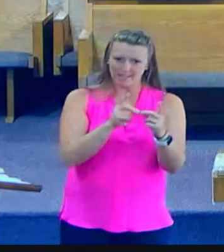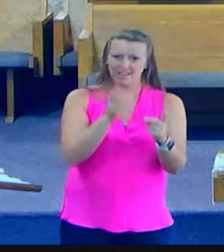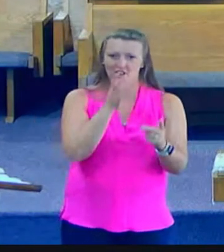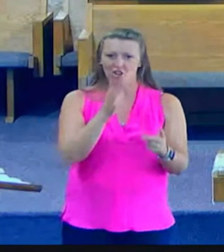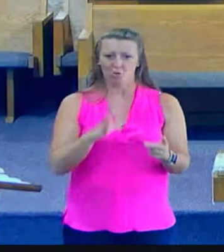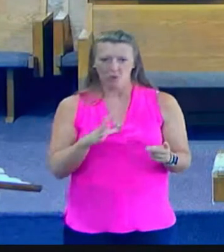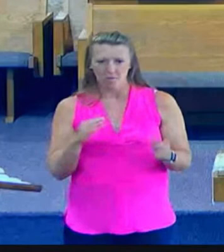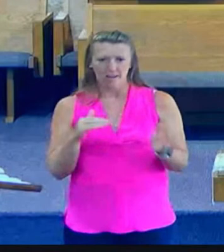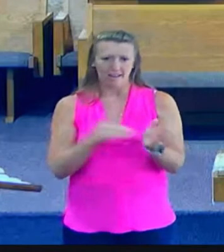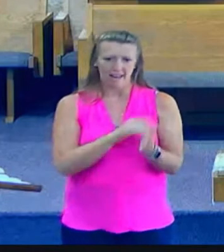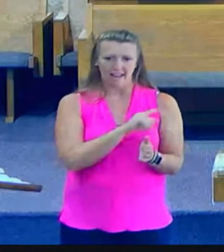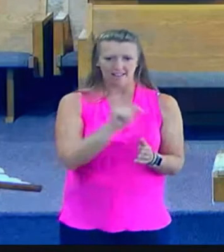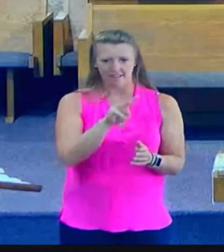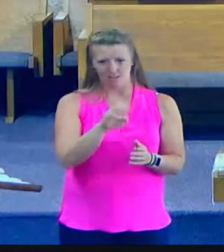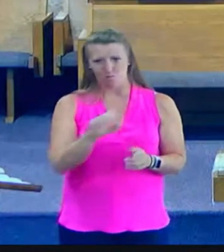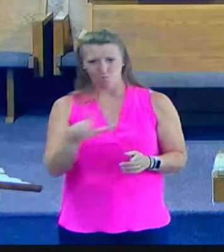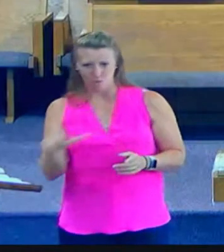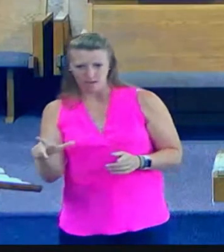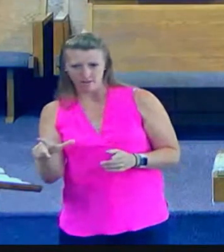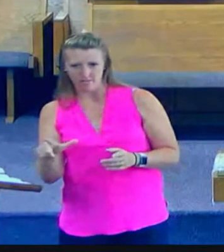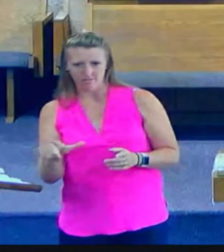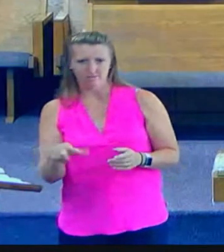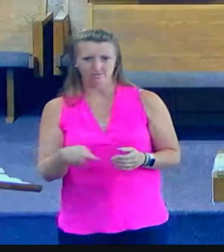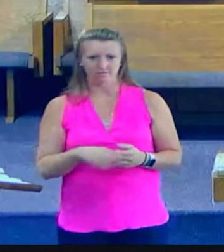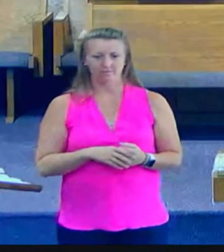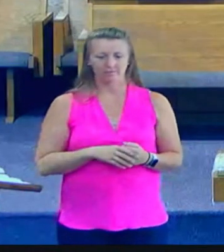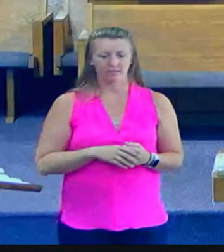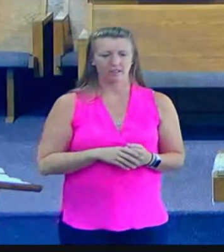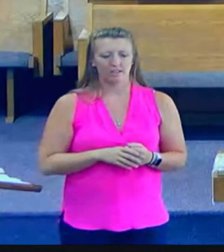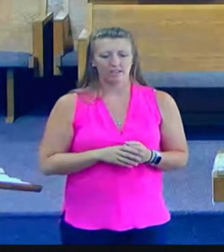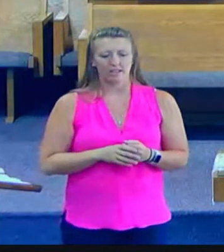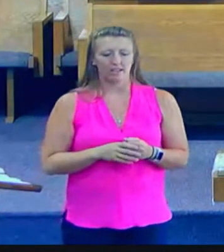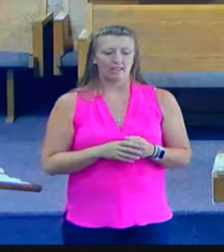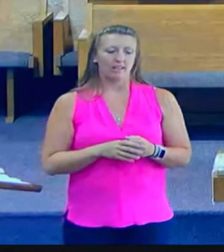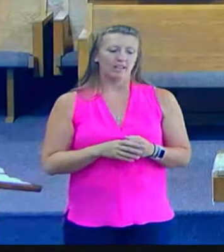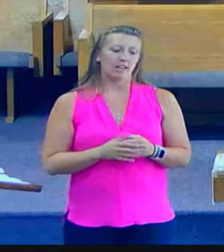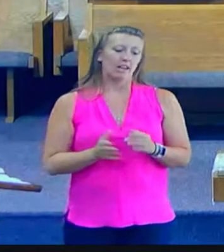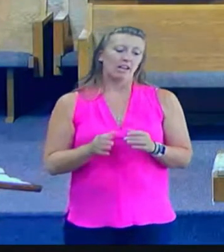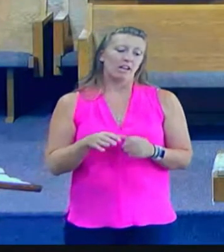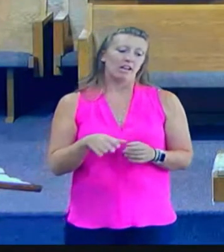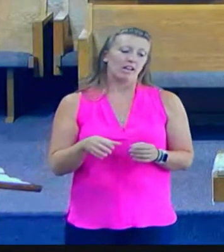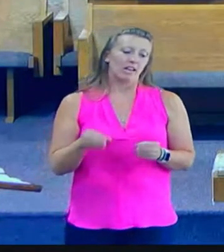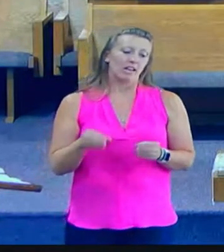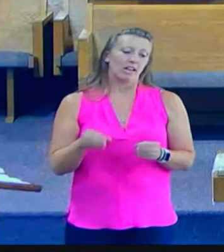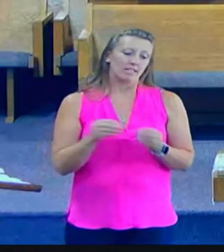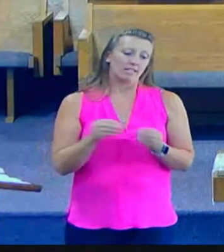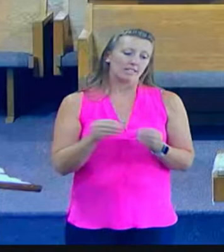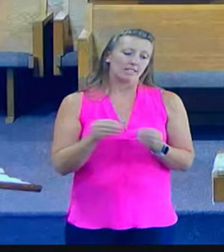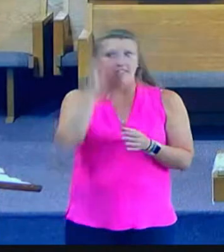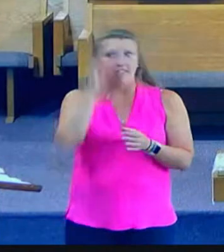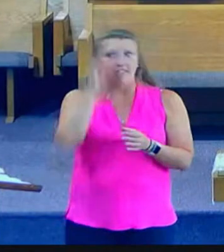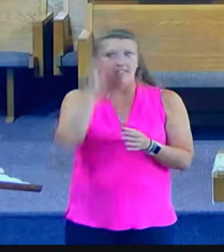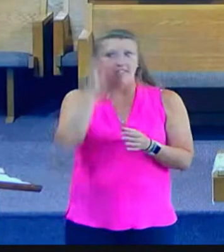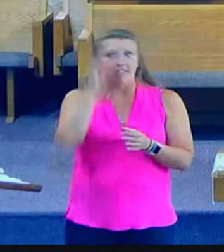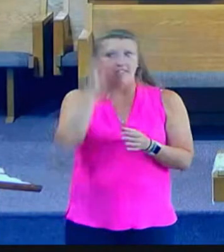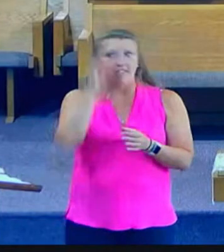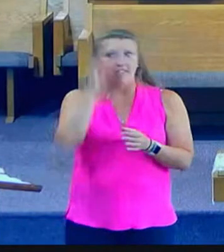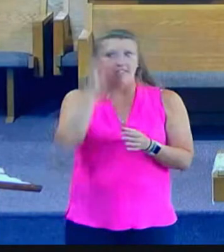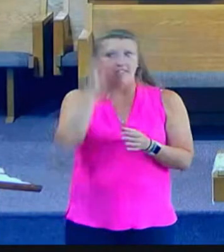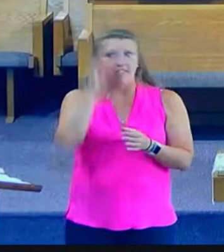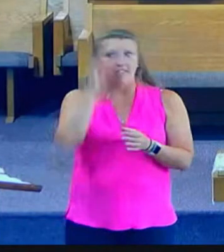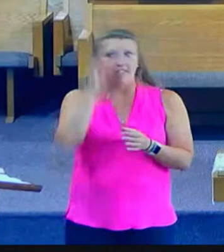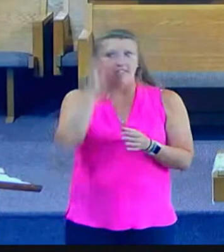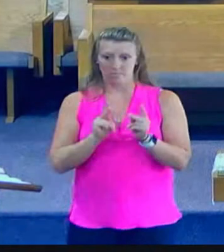needed to go through Samaria, because some of God's elect were there, and they must be sought and found.